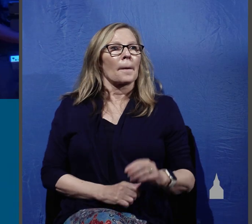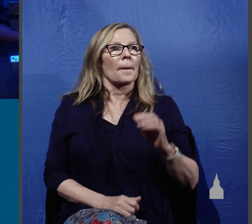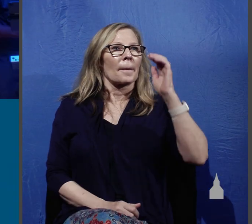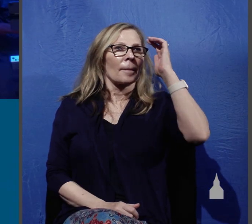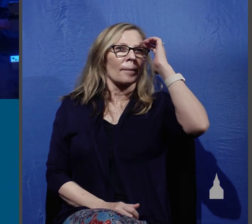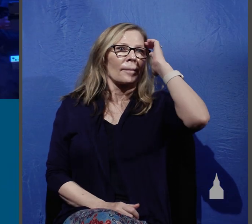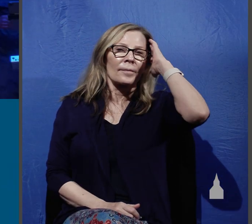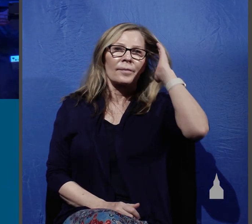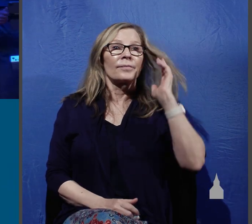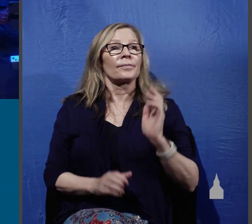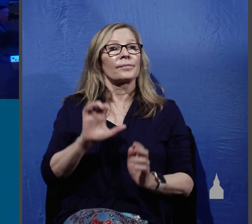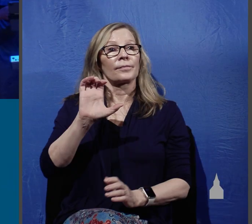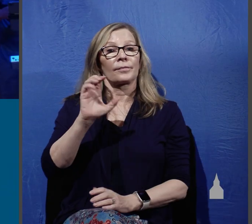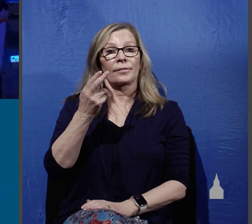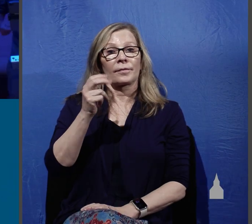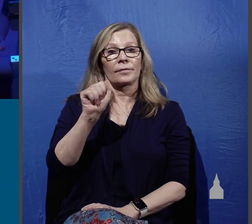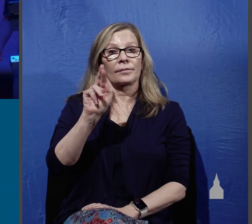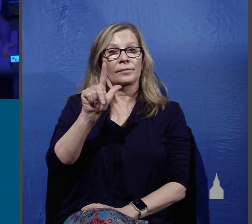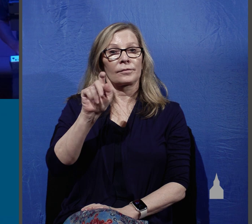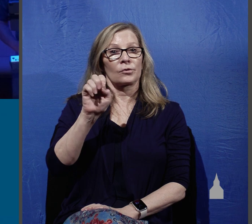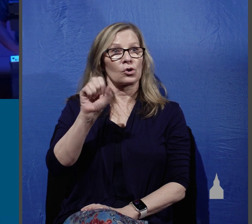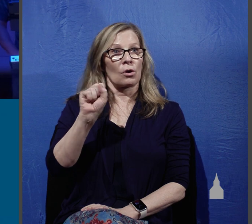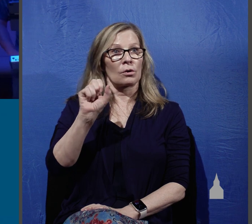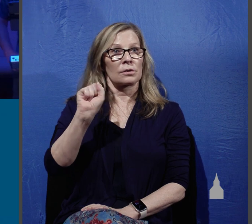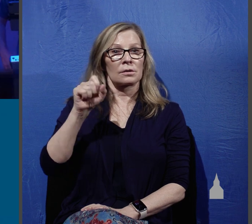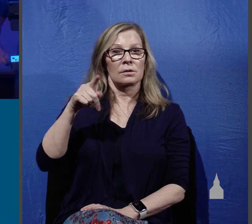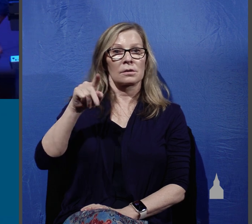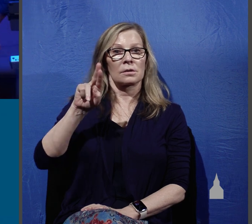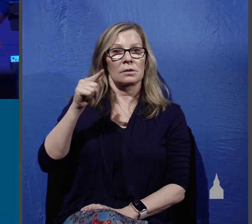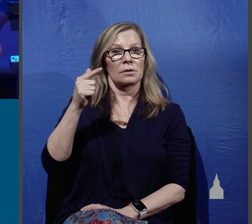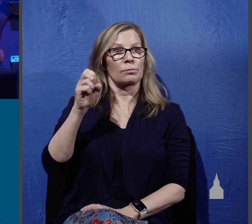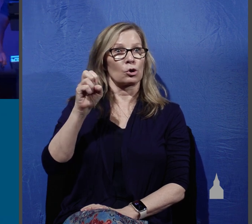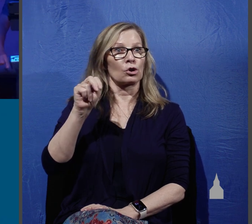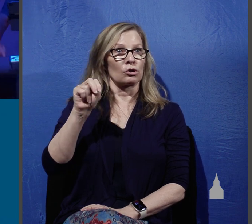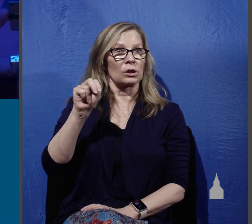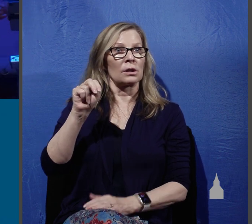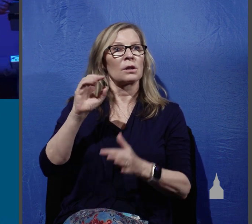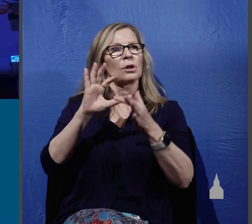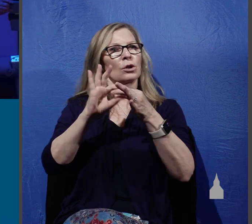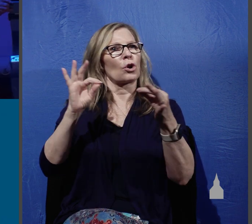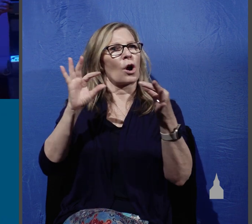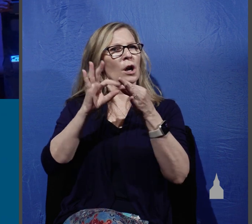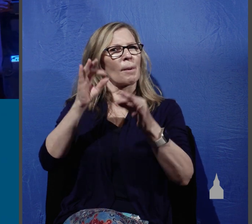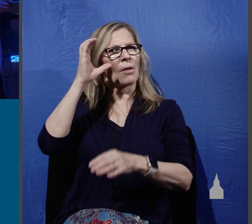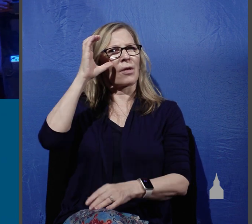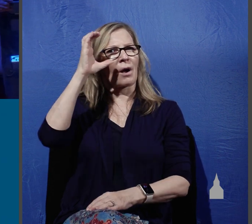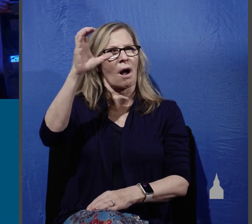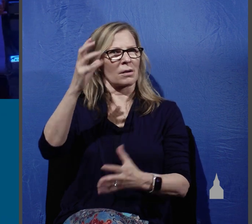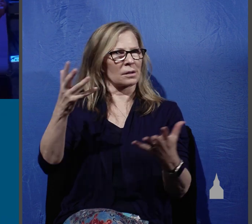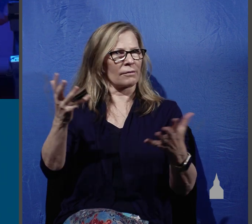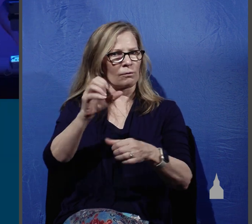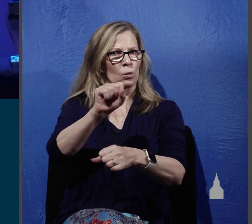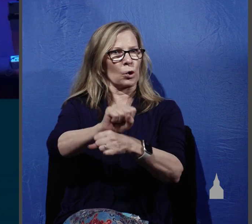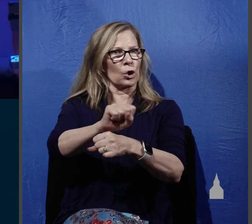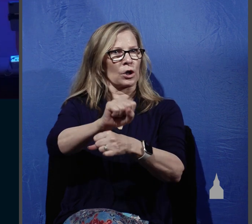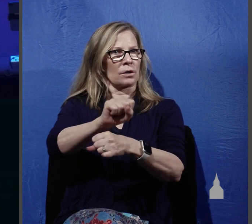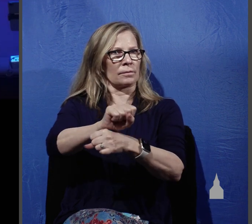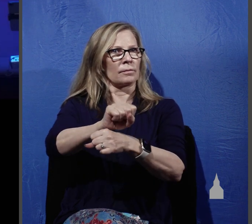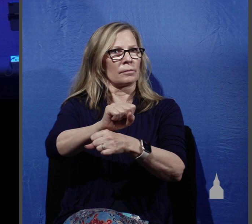Charles Spurgeon once said these words concerning the very concept of work, of labor. He said, man was not